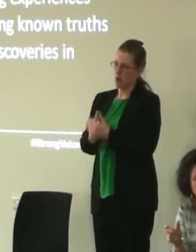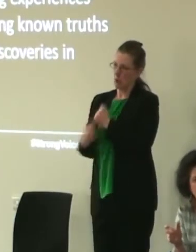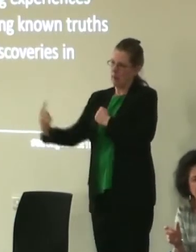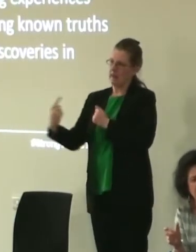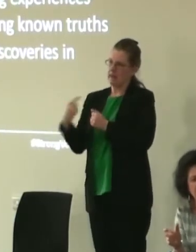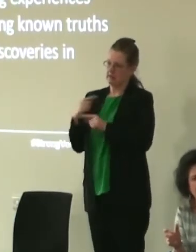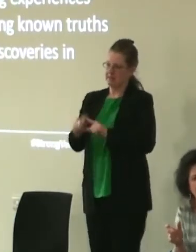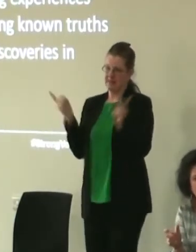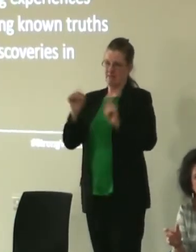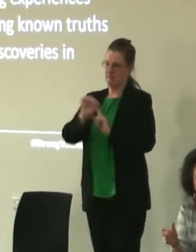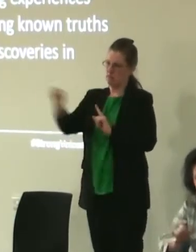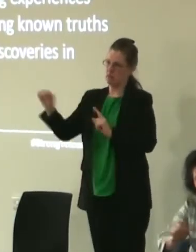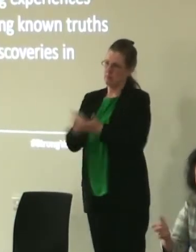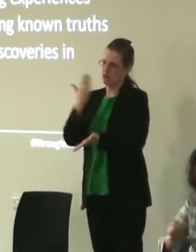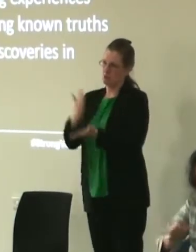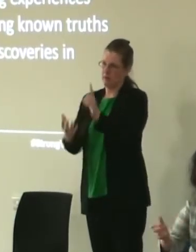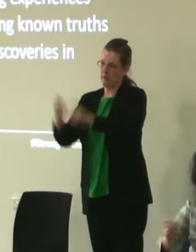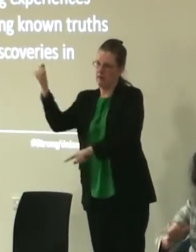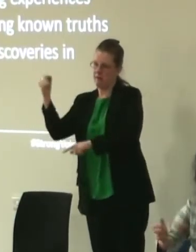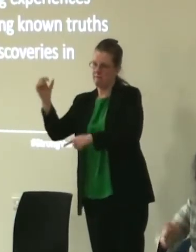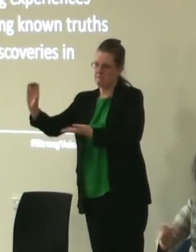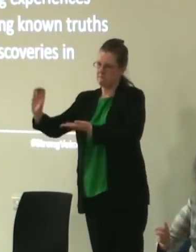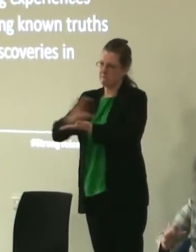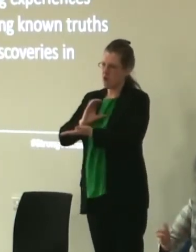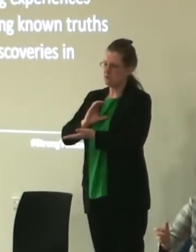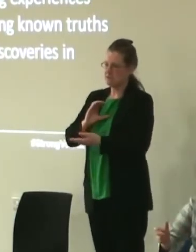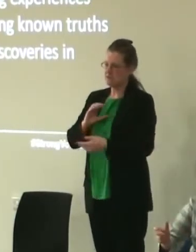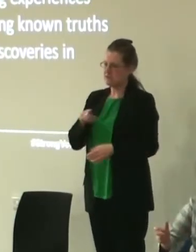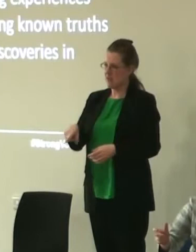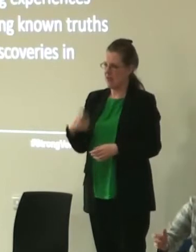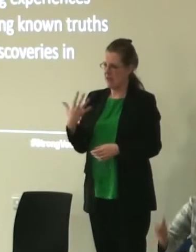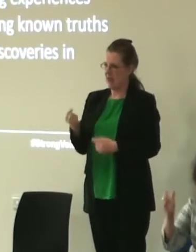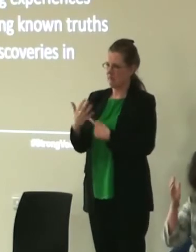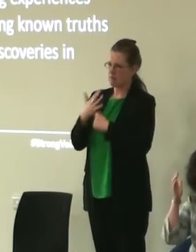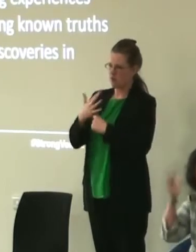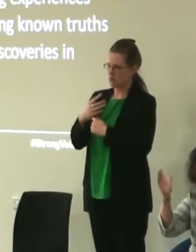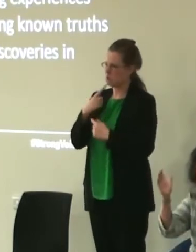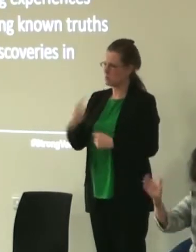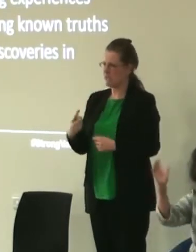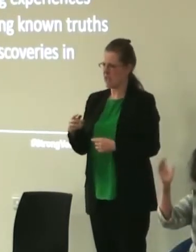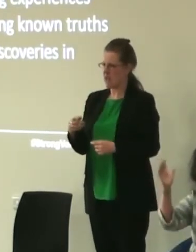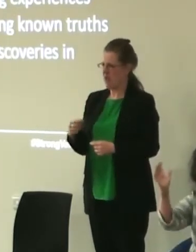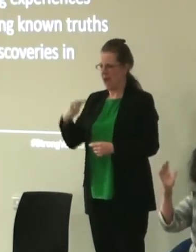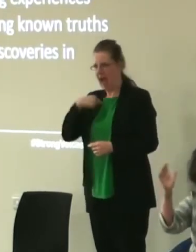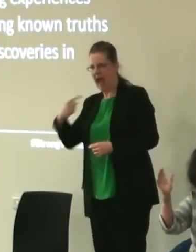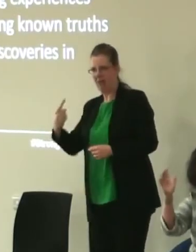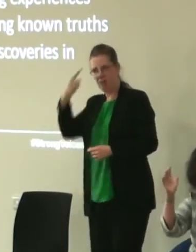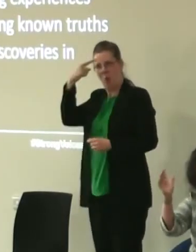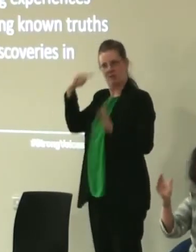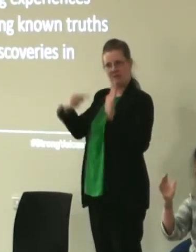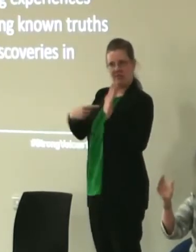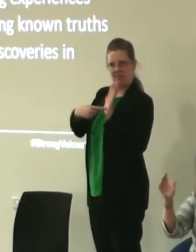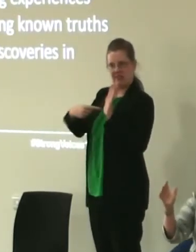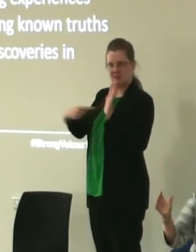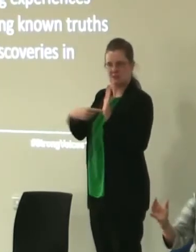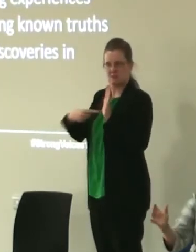sustain or secure their funding there's a paradoxical pressure placed to say I thought of this this is my idea give